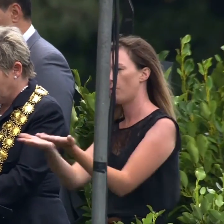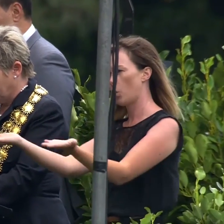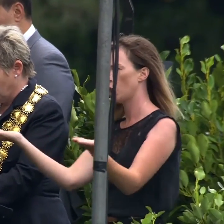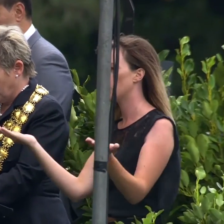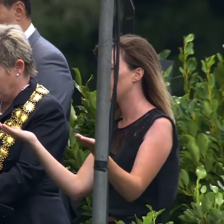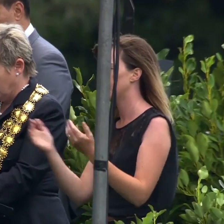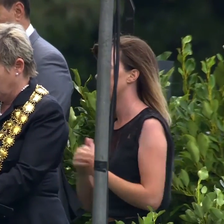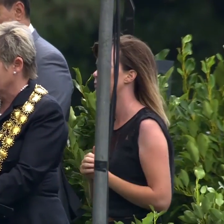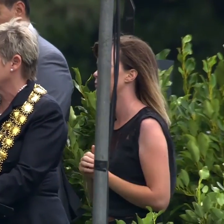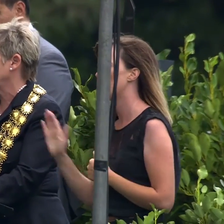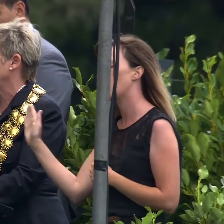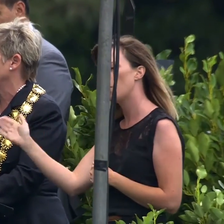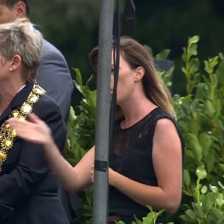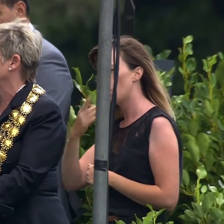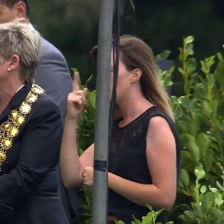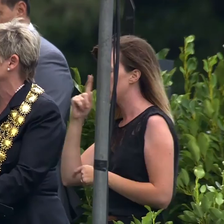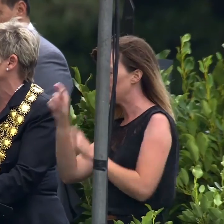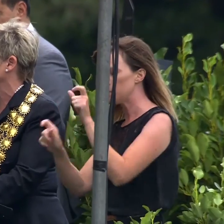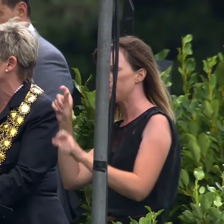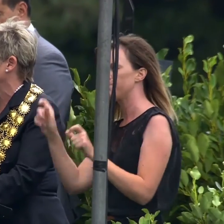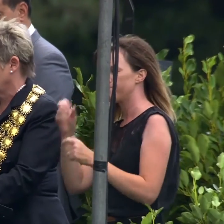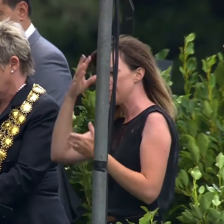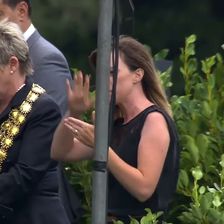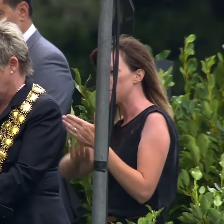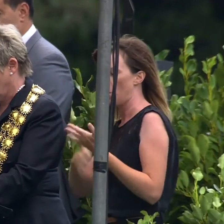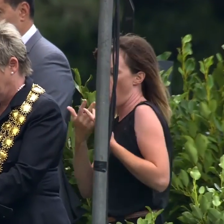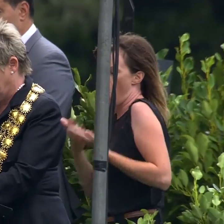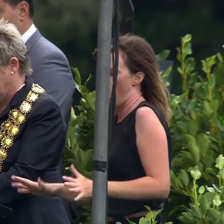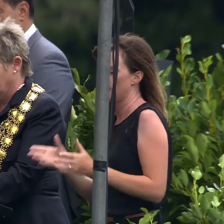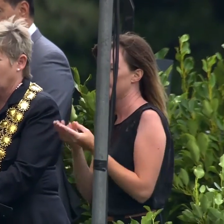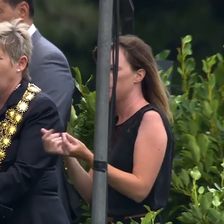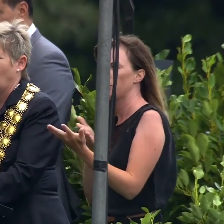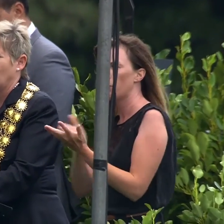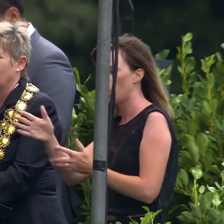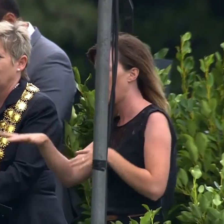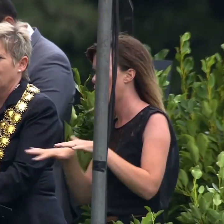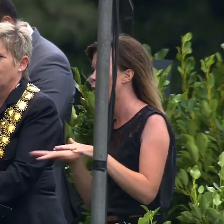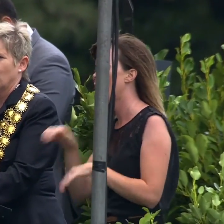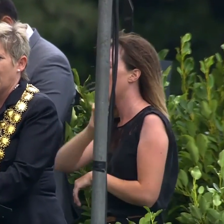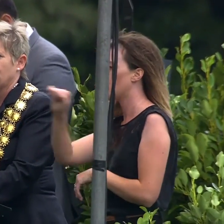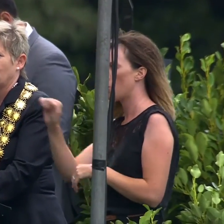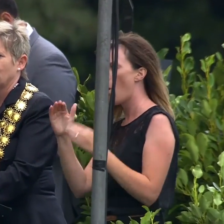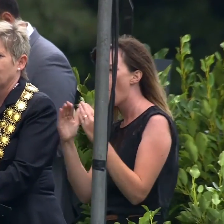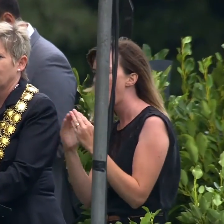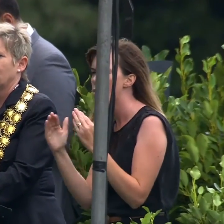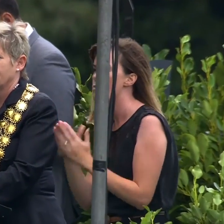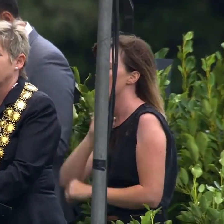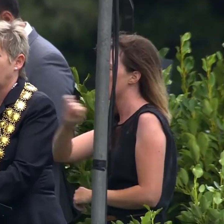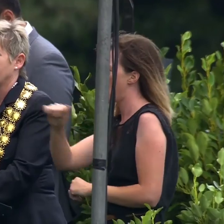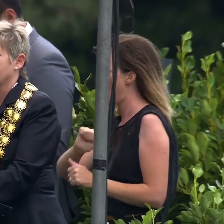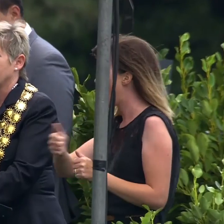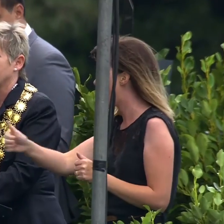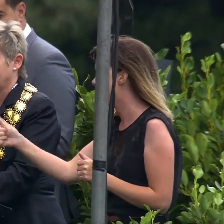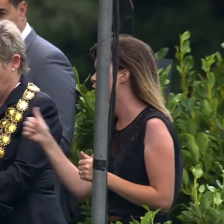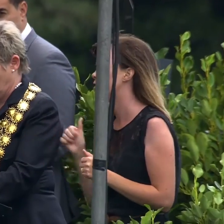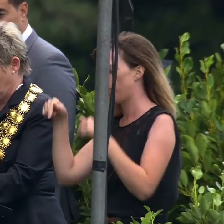To everyone who has experienced loss as a result of the earthquake, your home, your neighbourhood, this